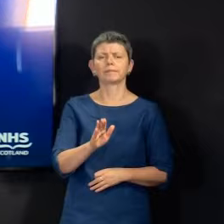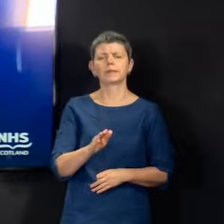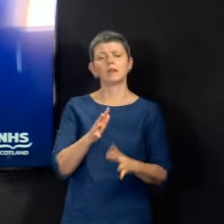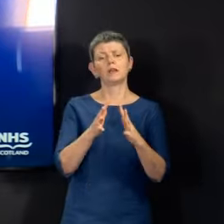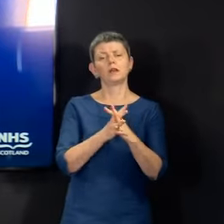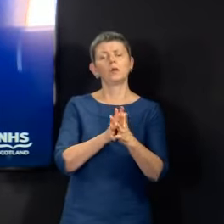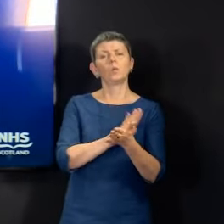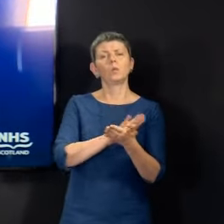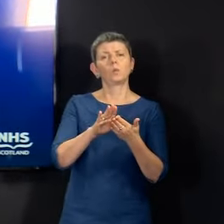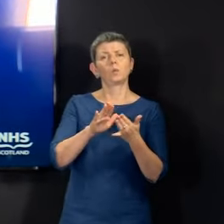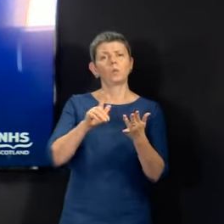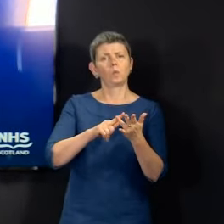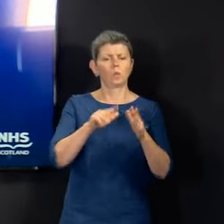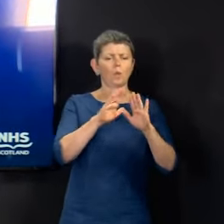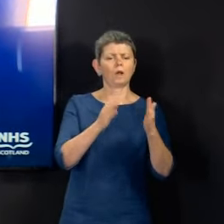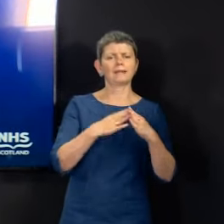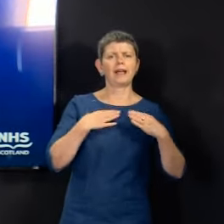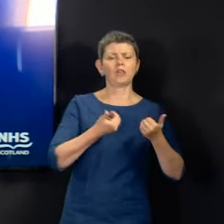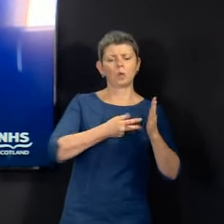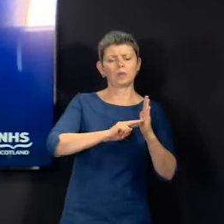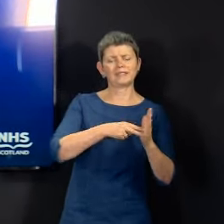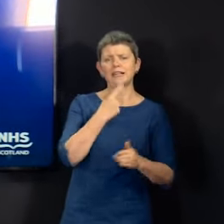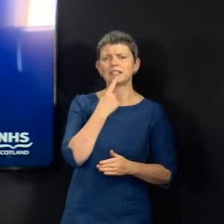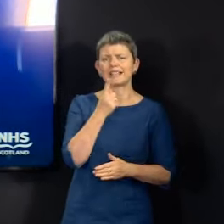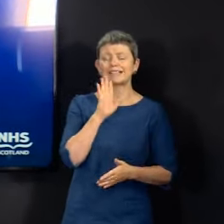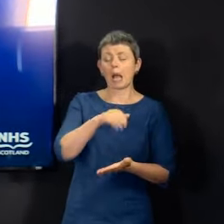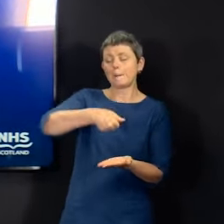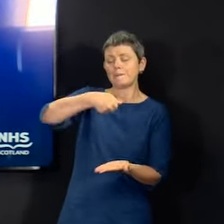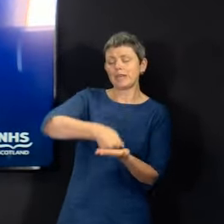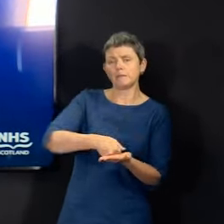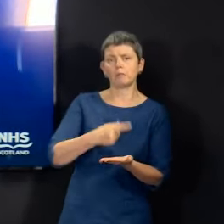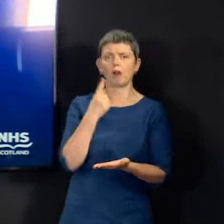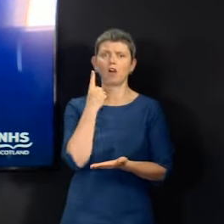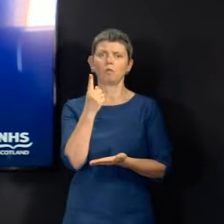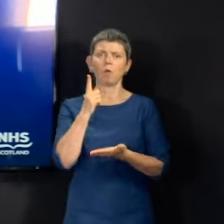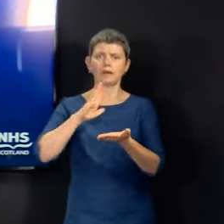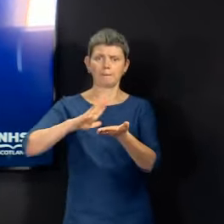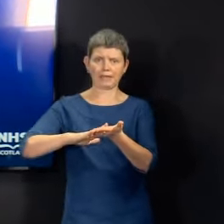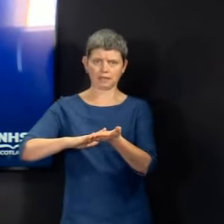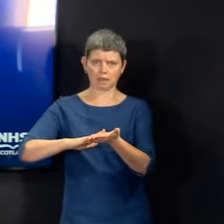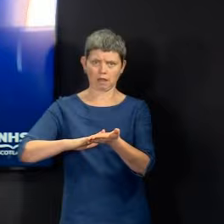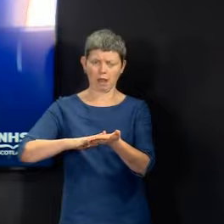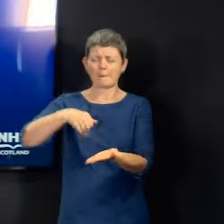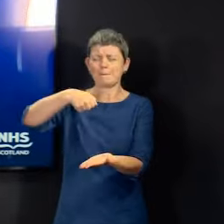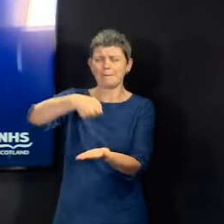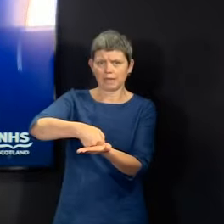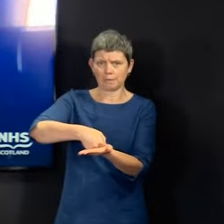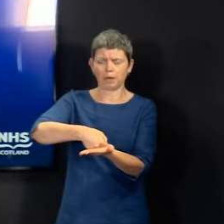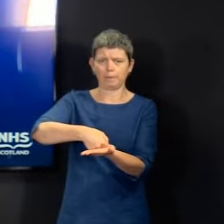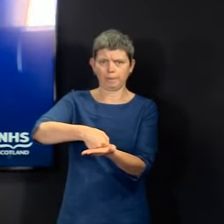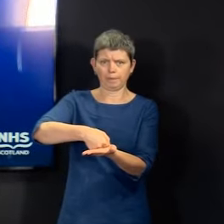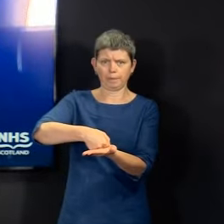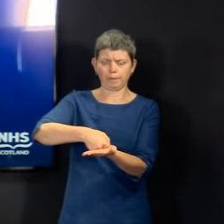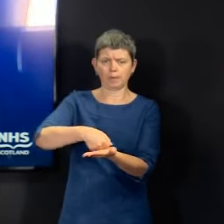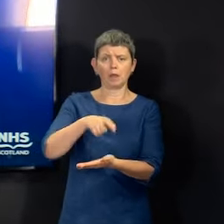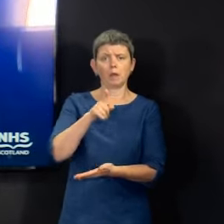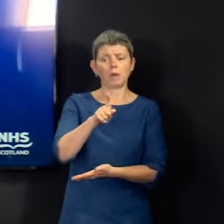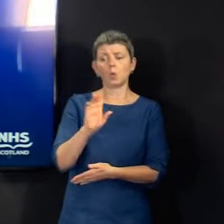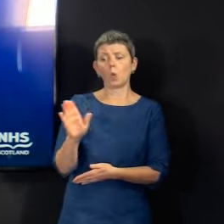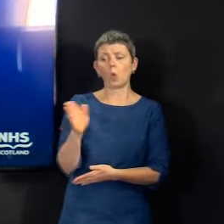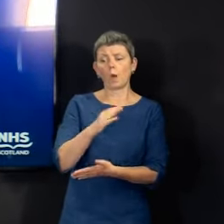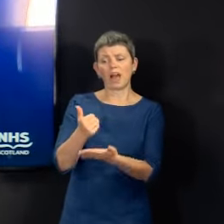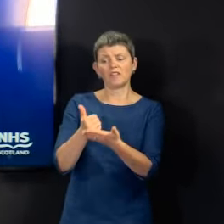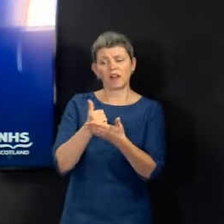to begin to think about what you want to do for that phase of the pandemic you're in at that moment. All of our advisory